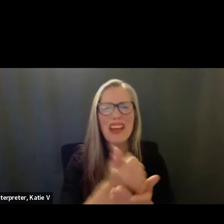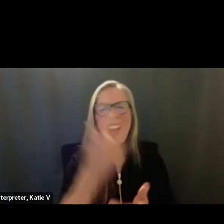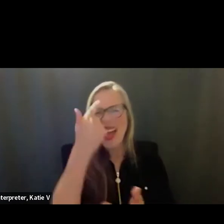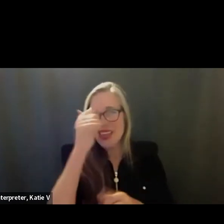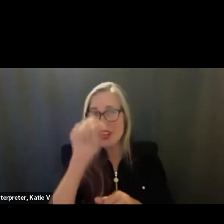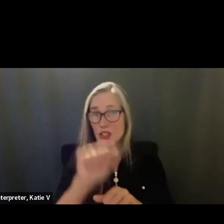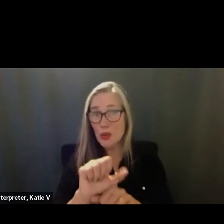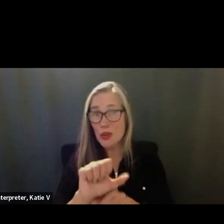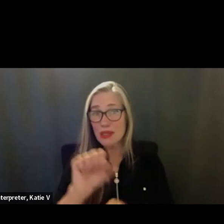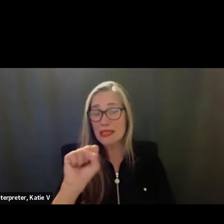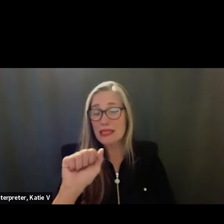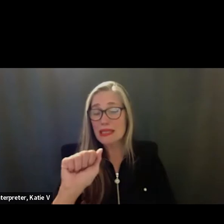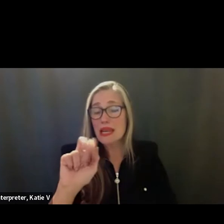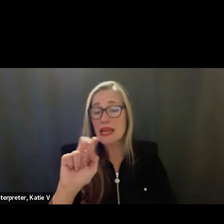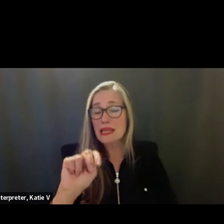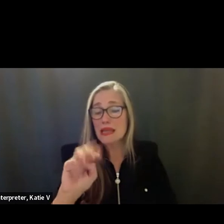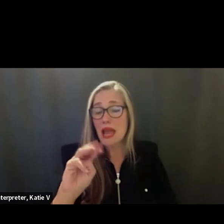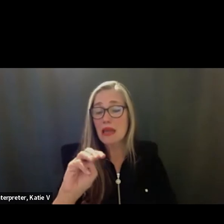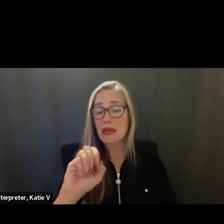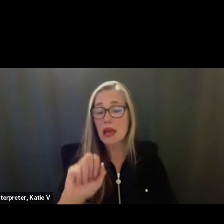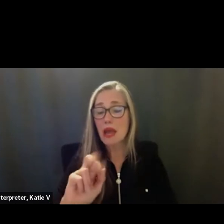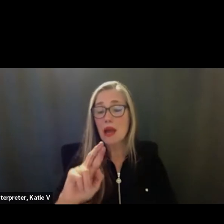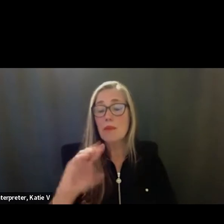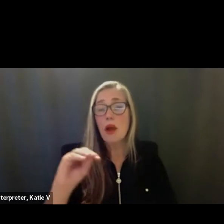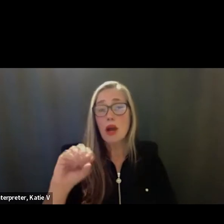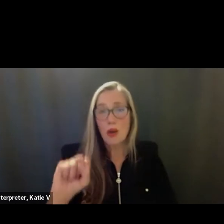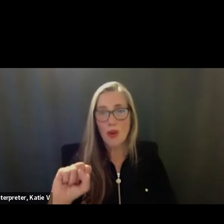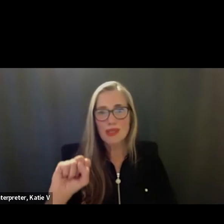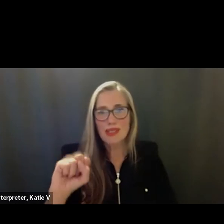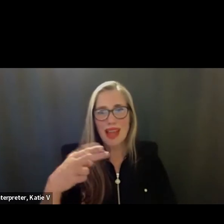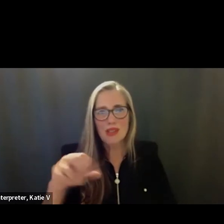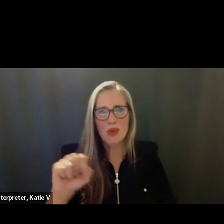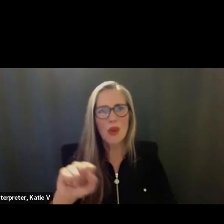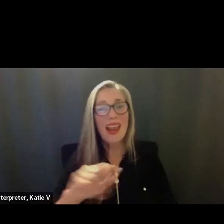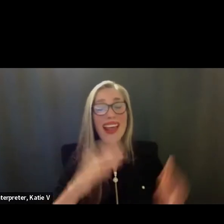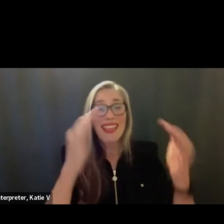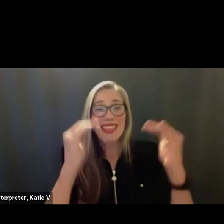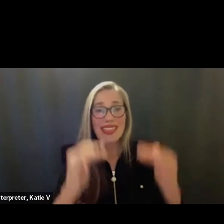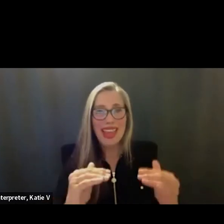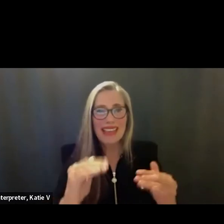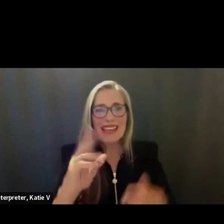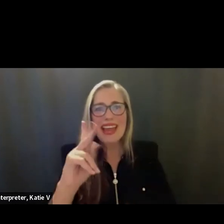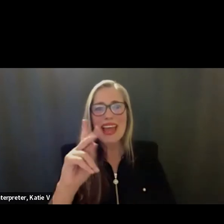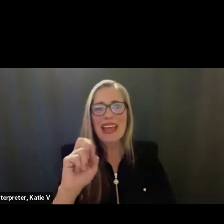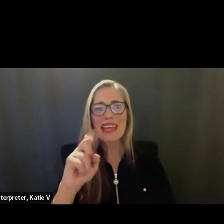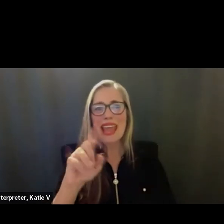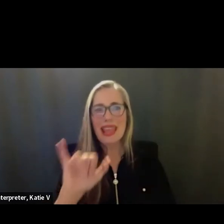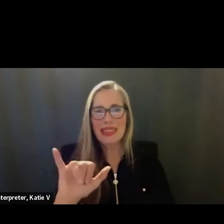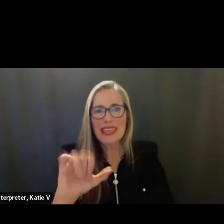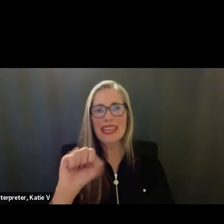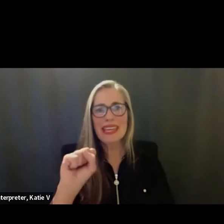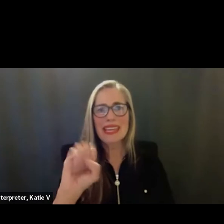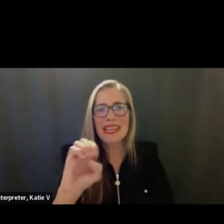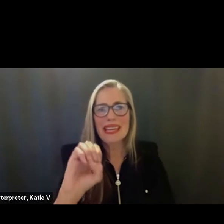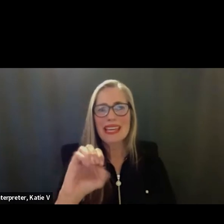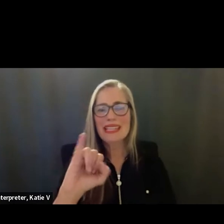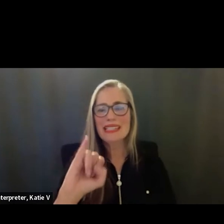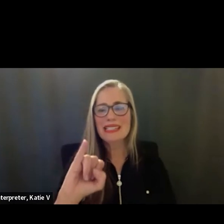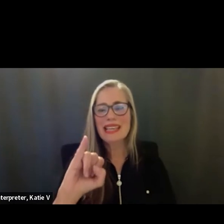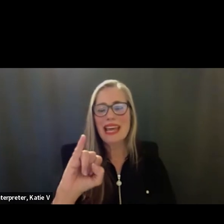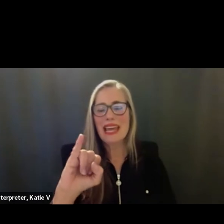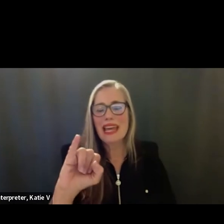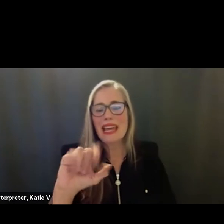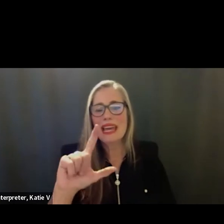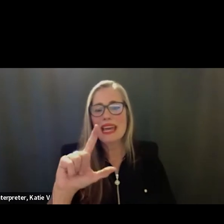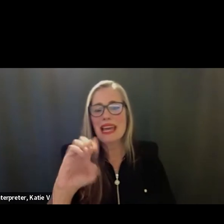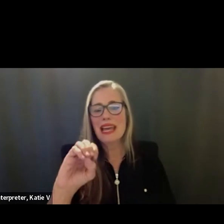Next, we have Kathy Solis at Cleveland Elementary School. She is going above and beyond in everything she does